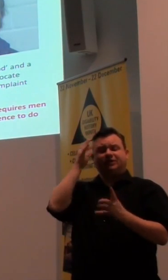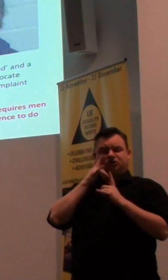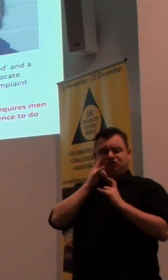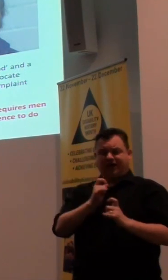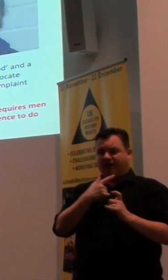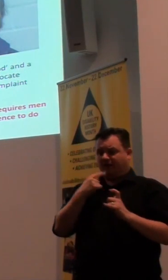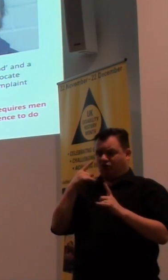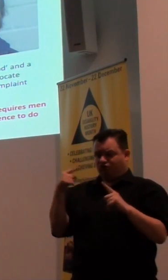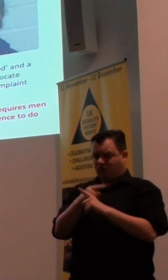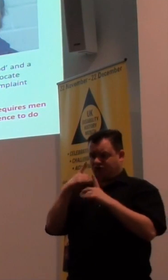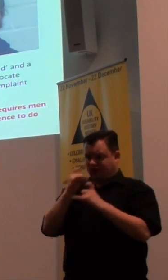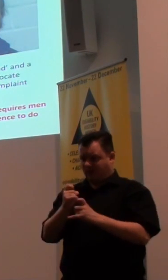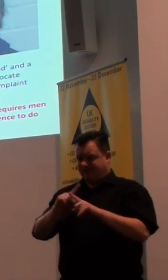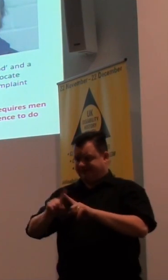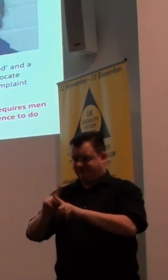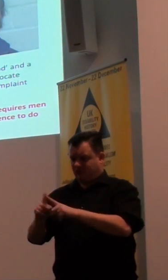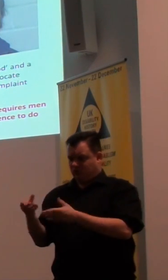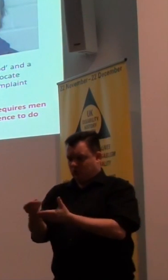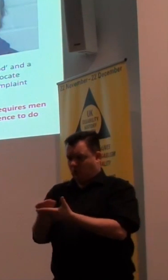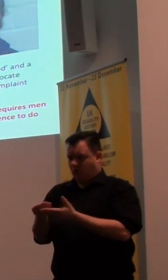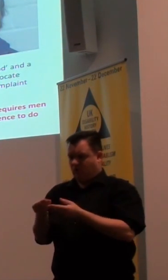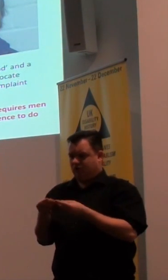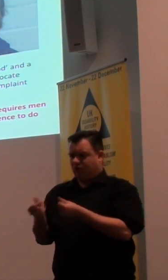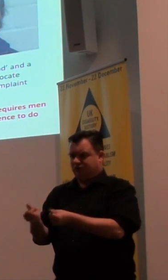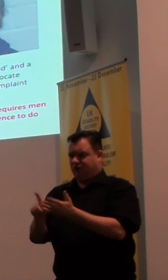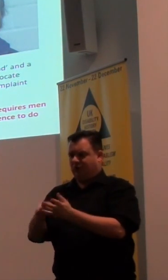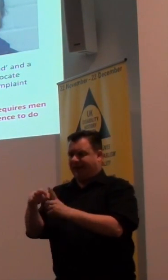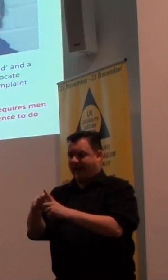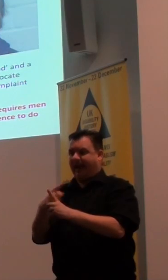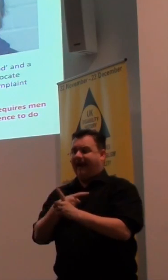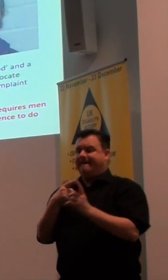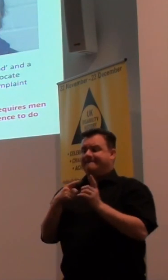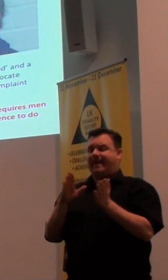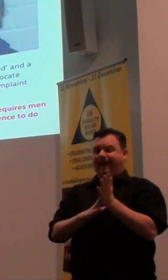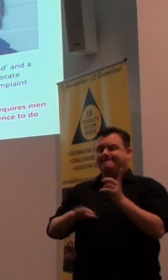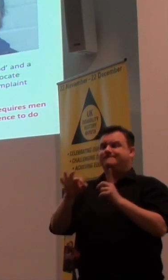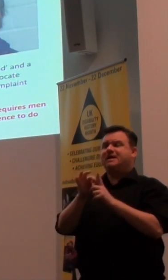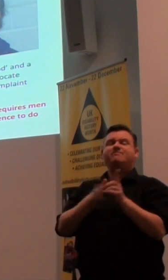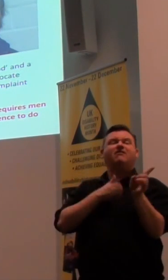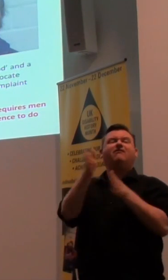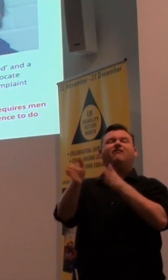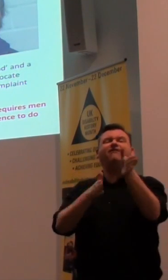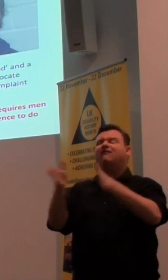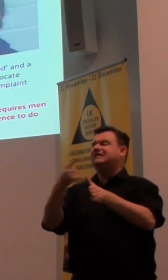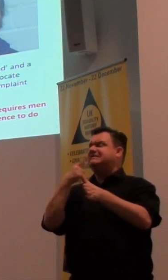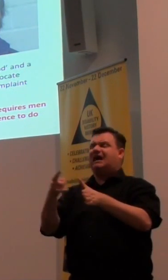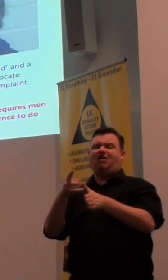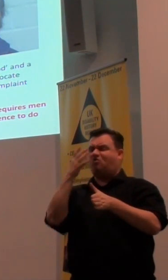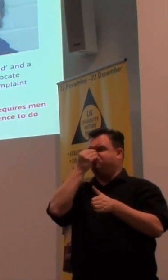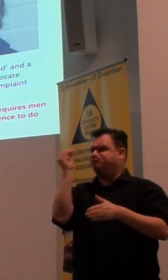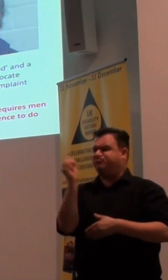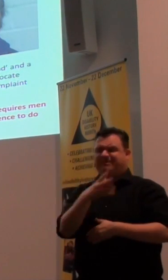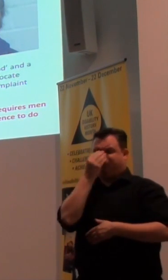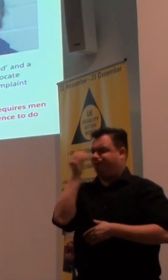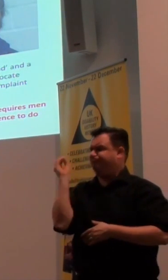2,000 other sources in the UK. And yet, ministers have been going out all over the place saying, Oh, it's all nonsense. We're very nice to